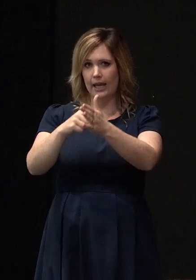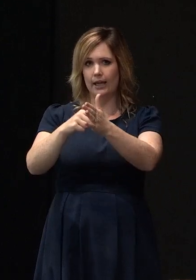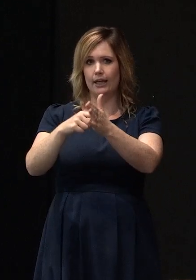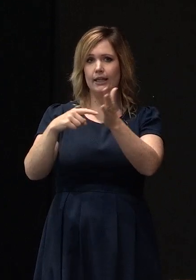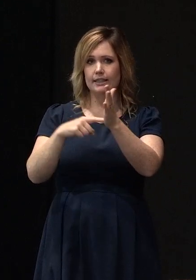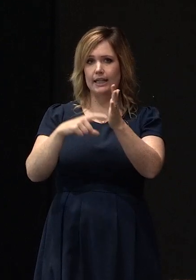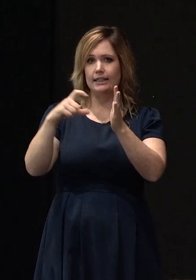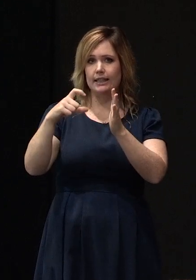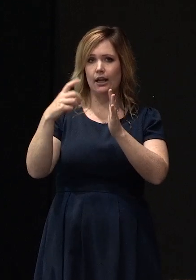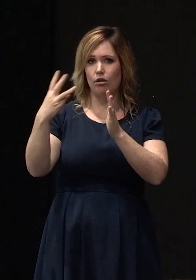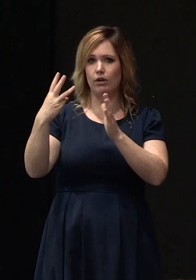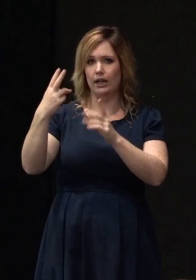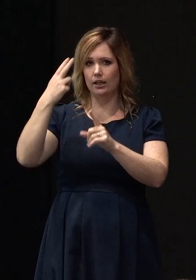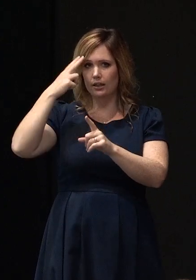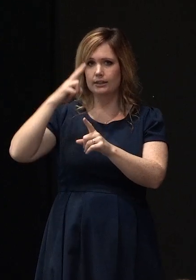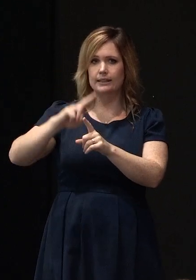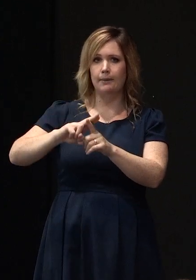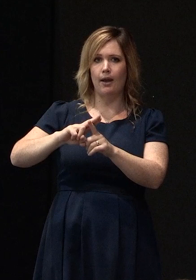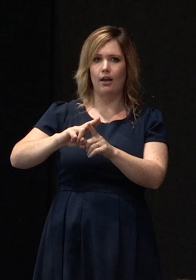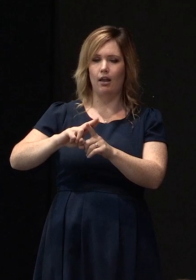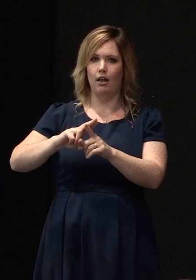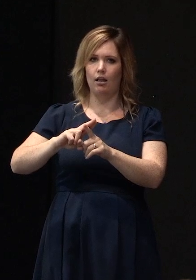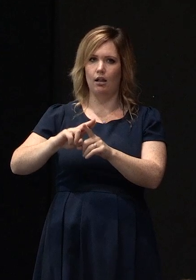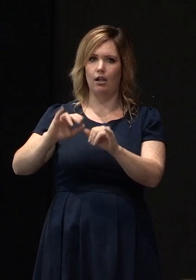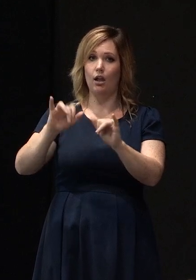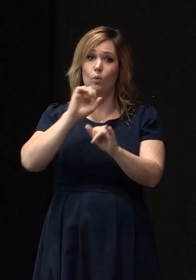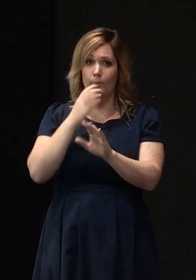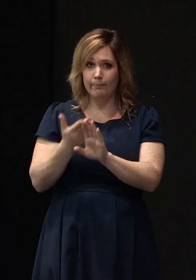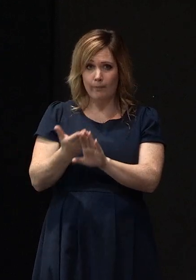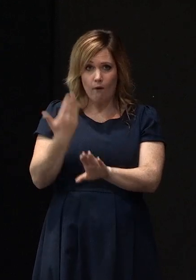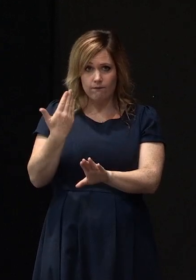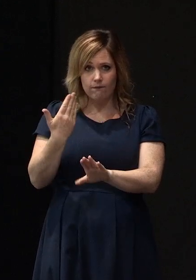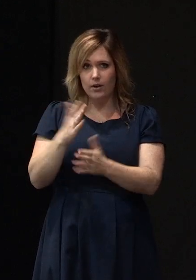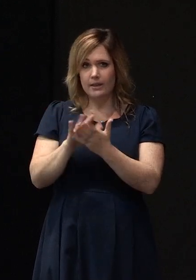TC3 stigma would possibly be lifted would that be the case